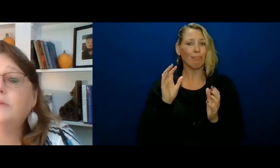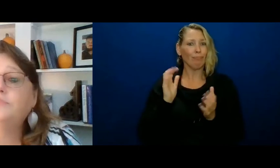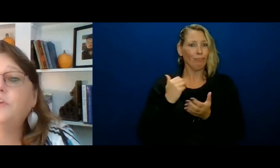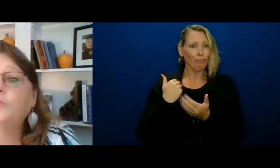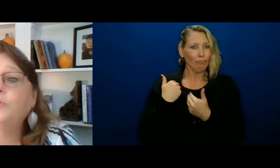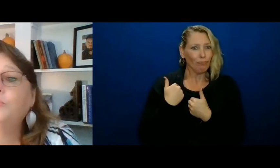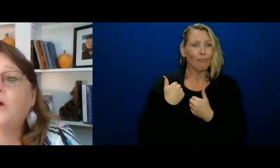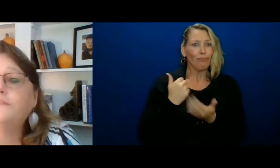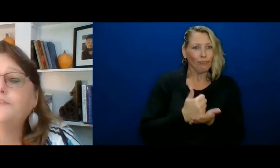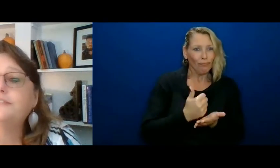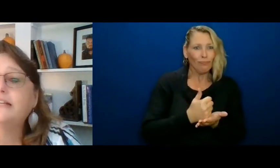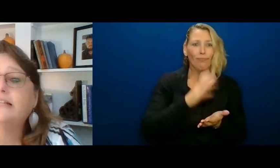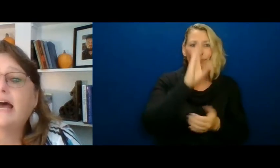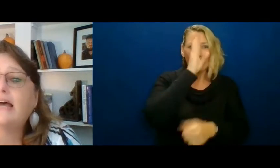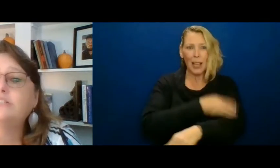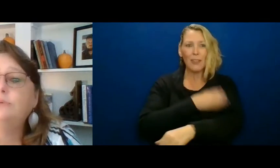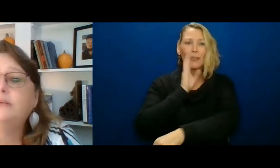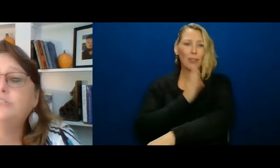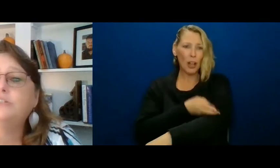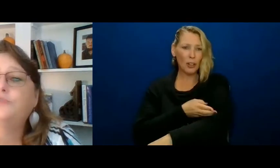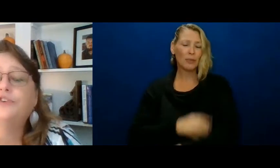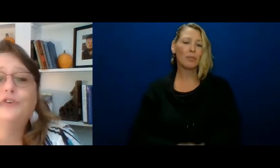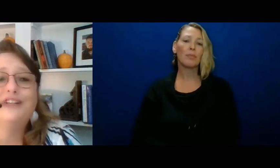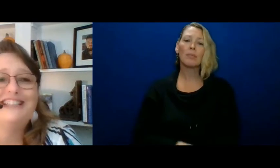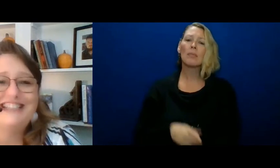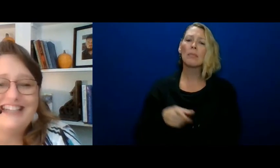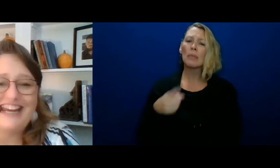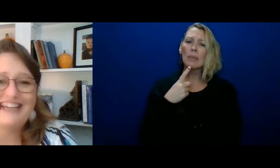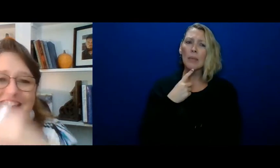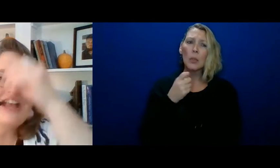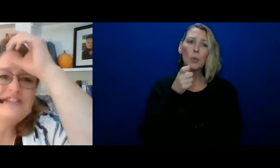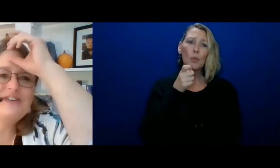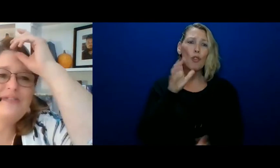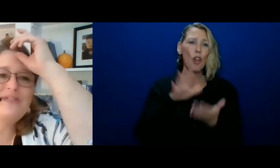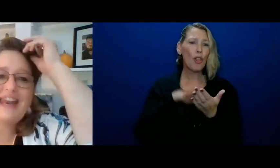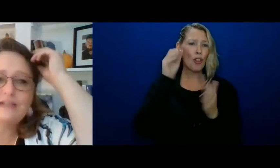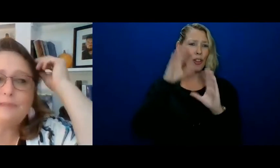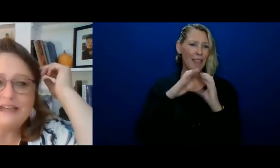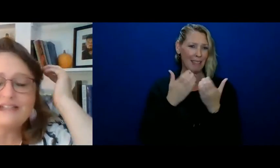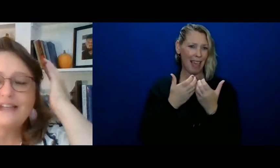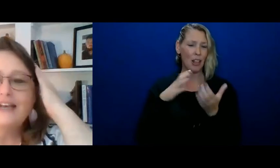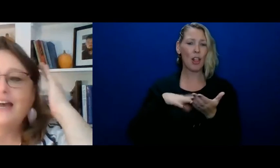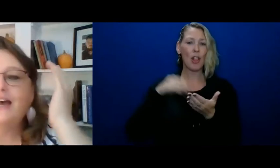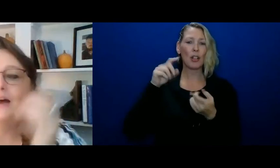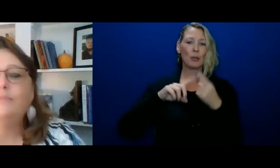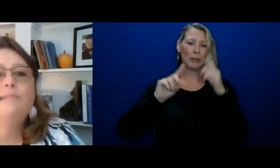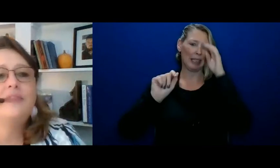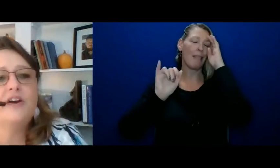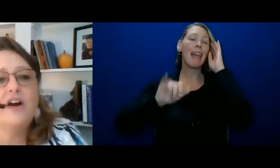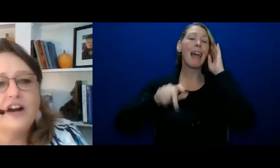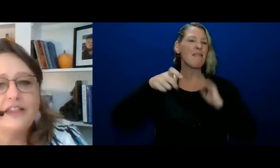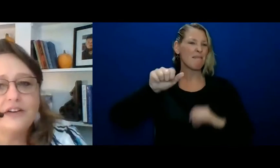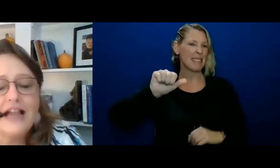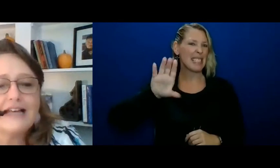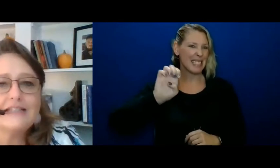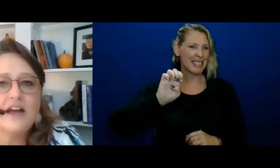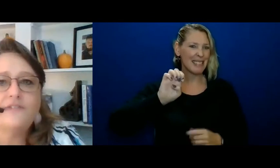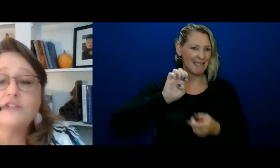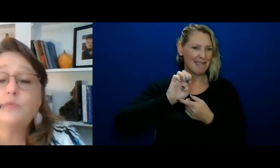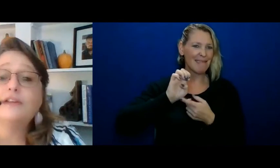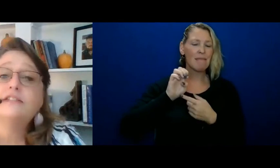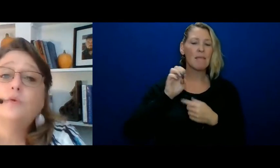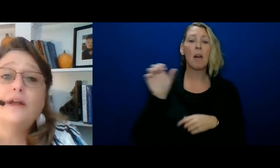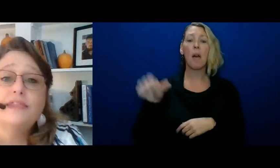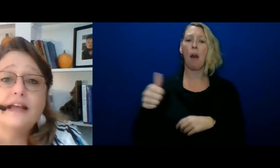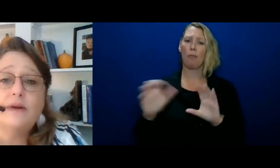um so who offers the class you mentioned for learning to date so that is peace um but there are other classes